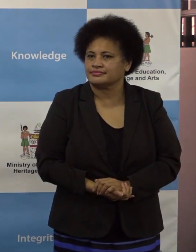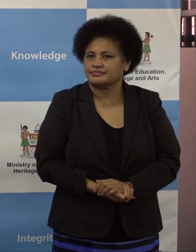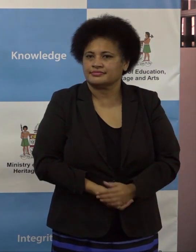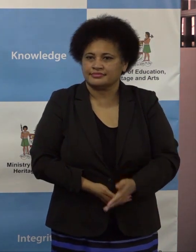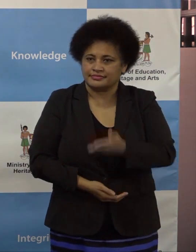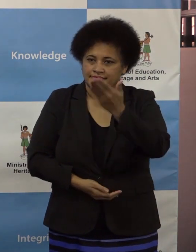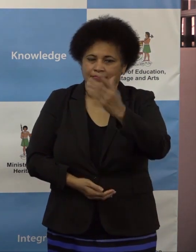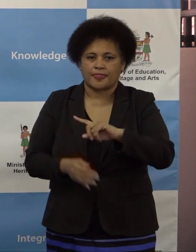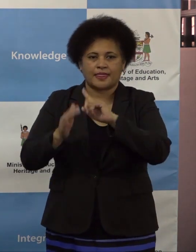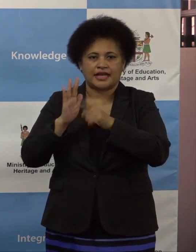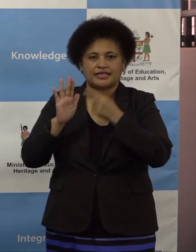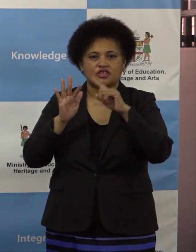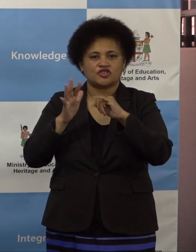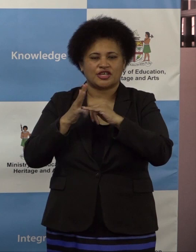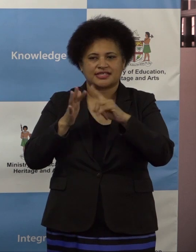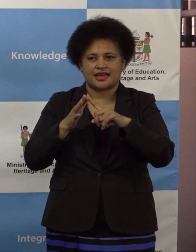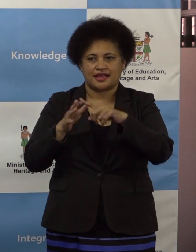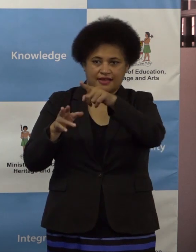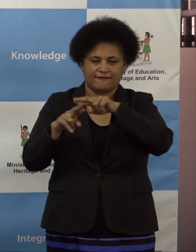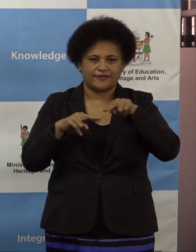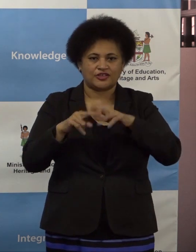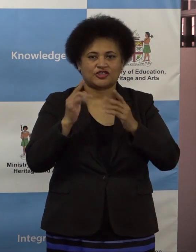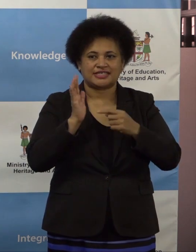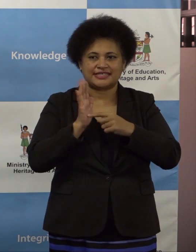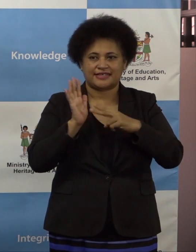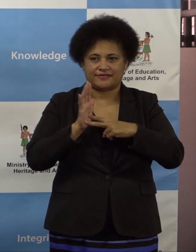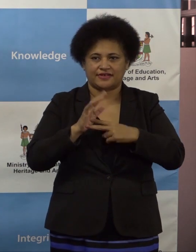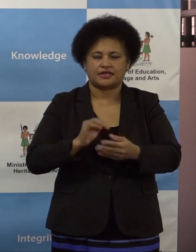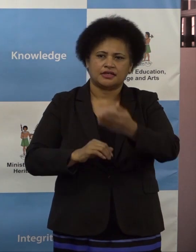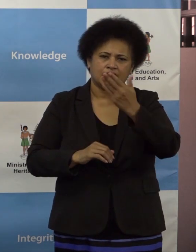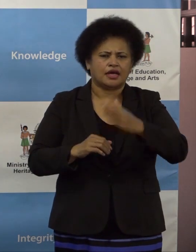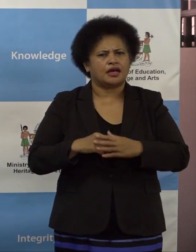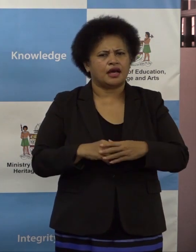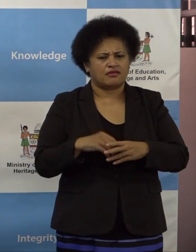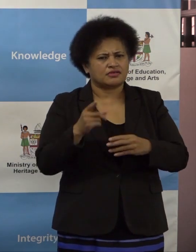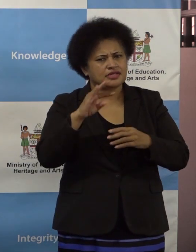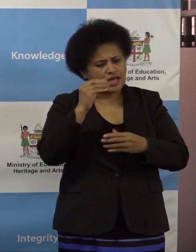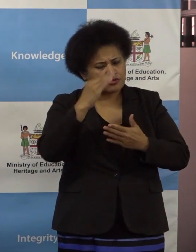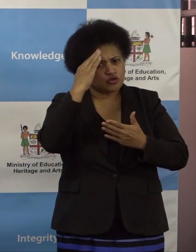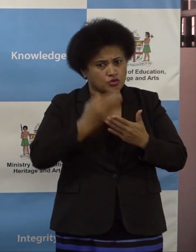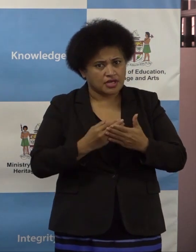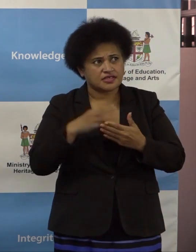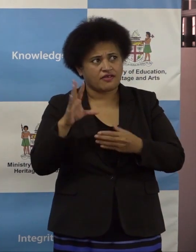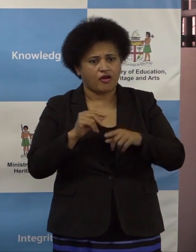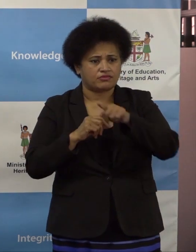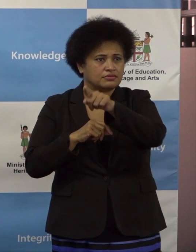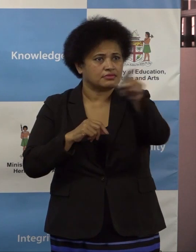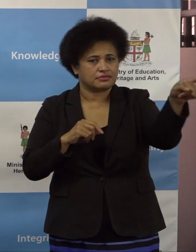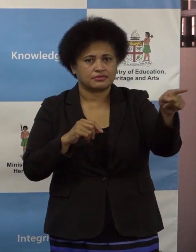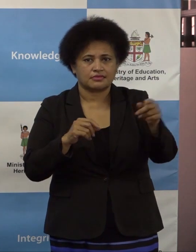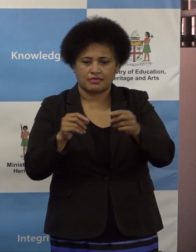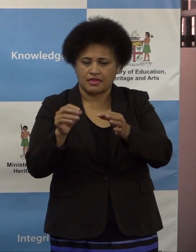I'm Chesa from Fiji TV. I believe some students from the maritime islands, maritime zones are still here in